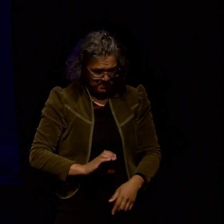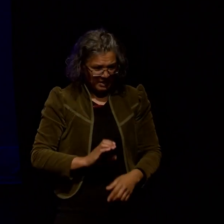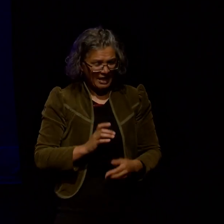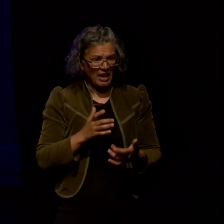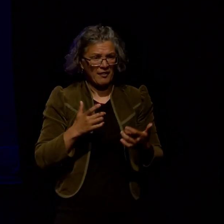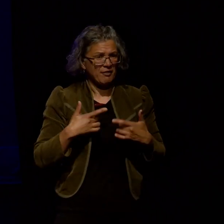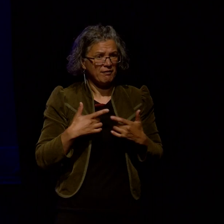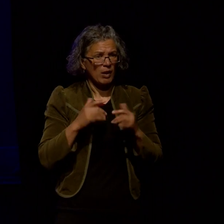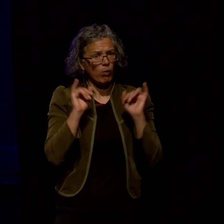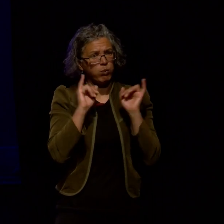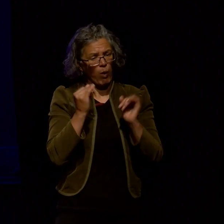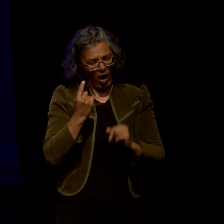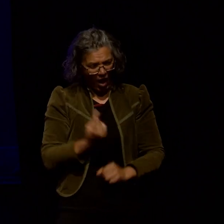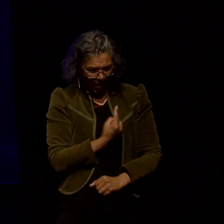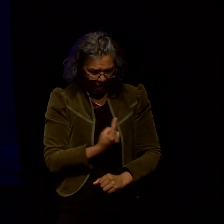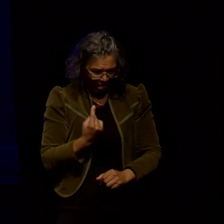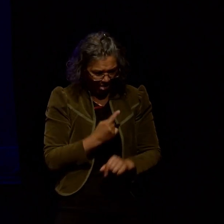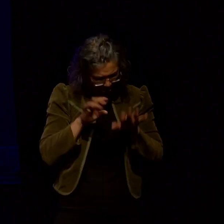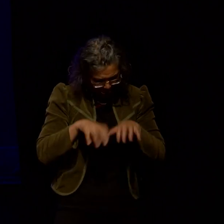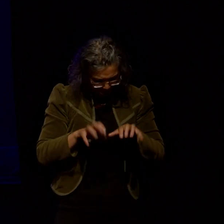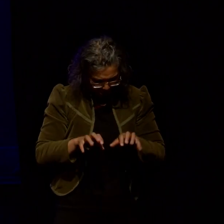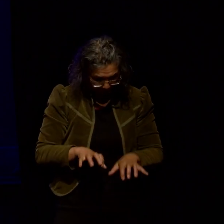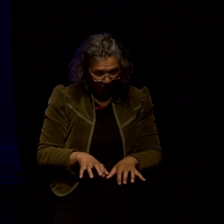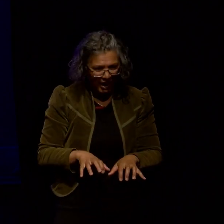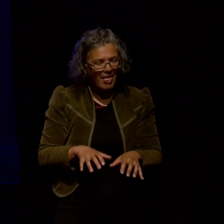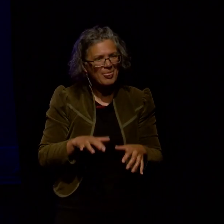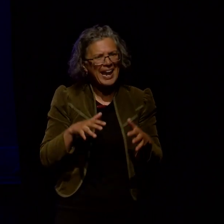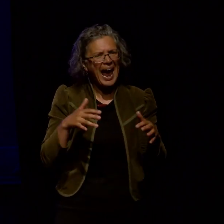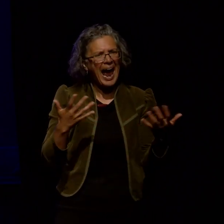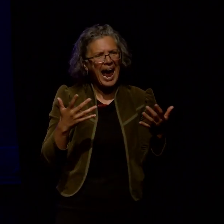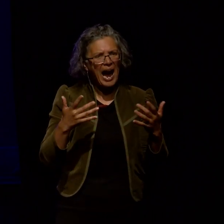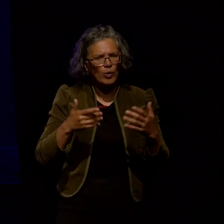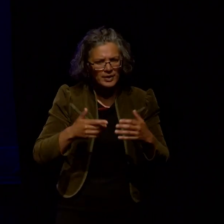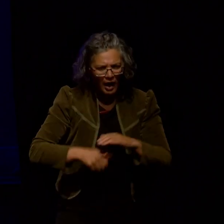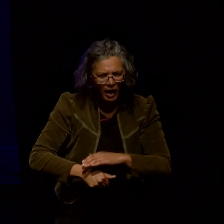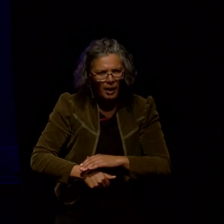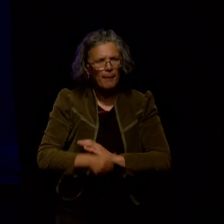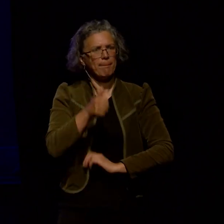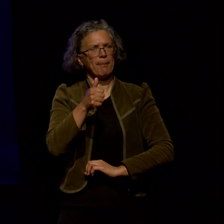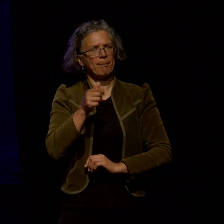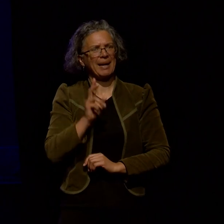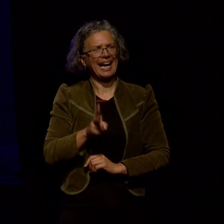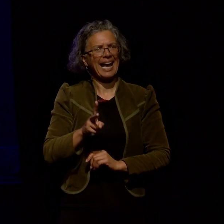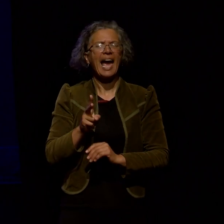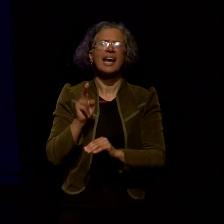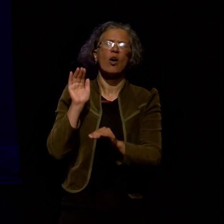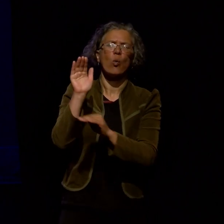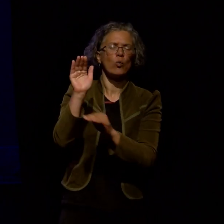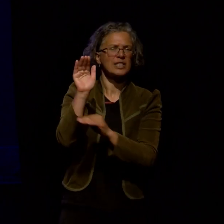just the works and then a sequence of things pulled me out of that the first was an extended trip overseas